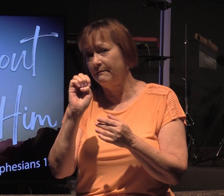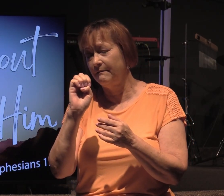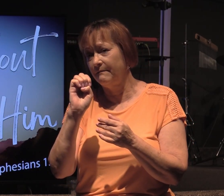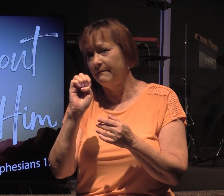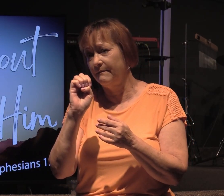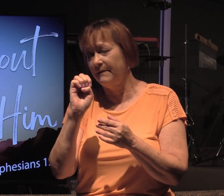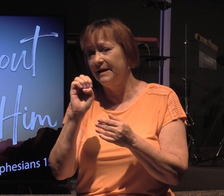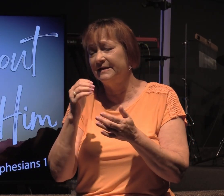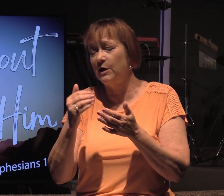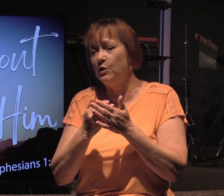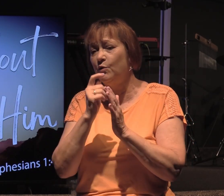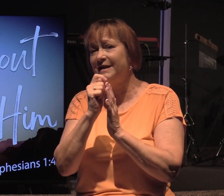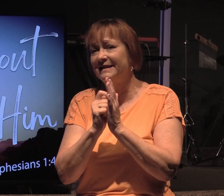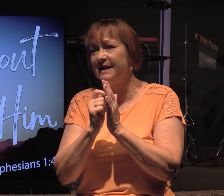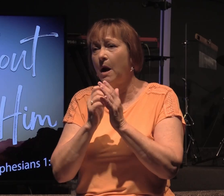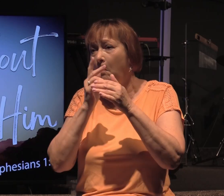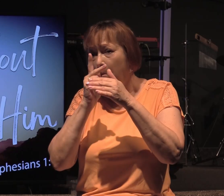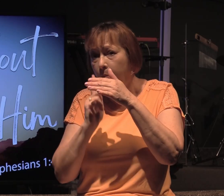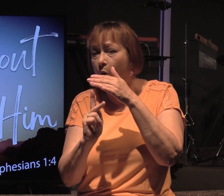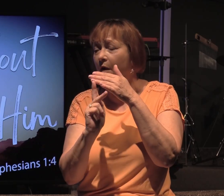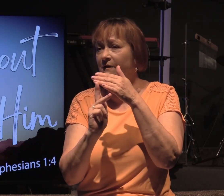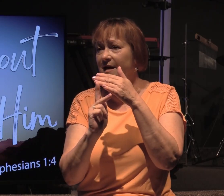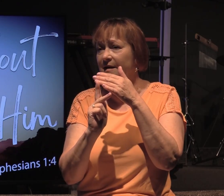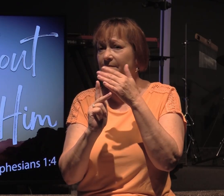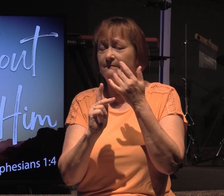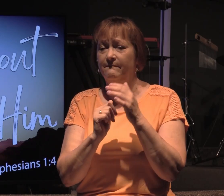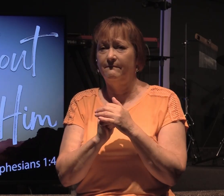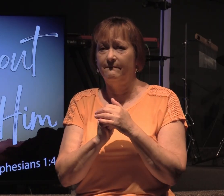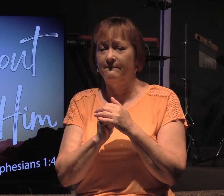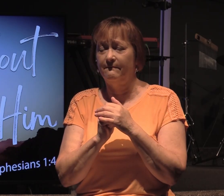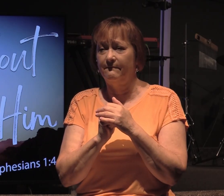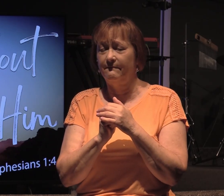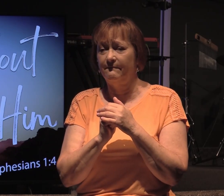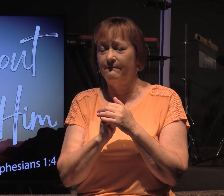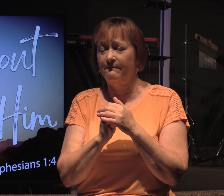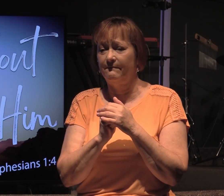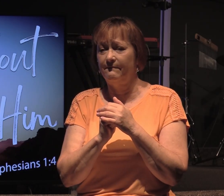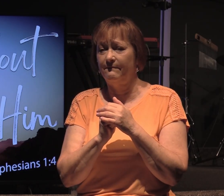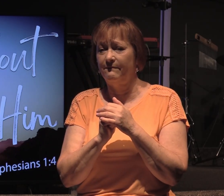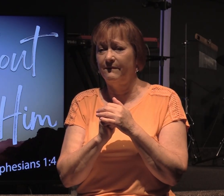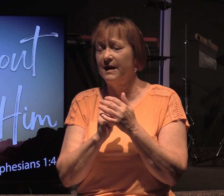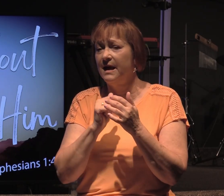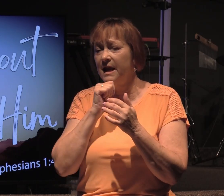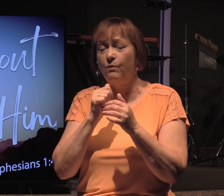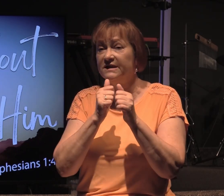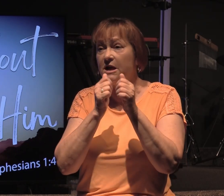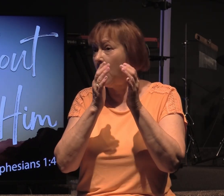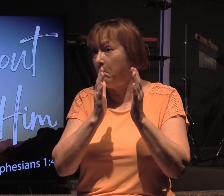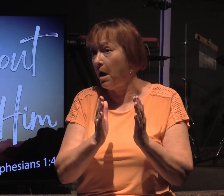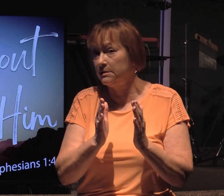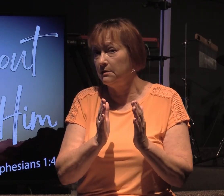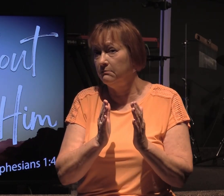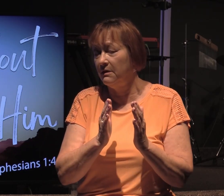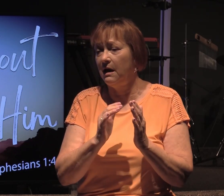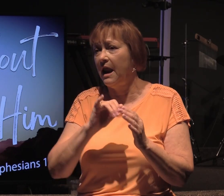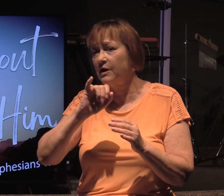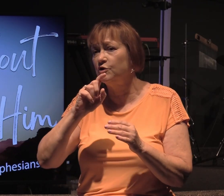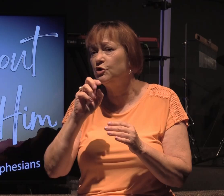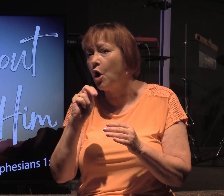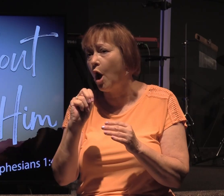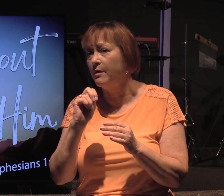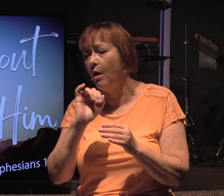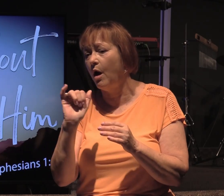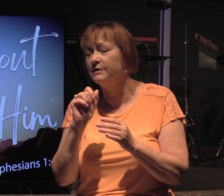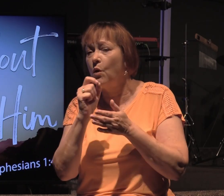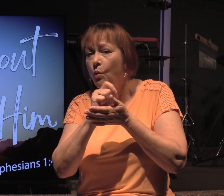New Testament prophet. He was Greek. And he wasn't an apostle like John, who